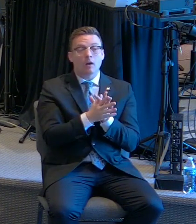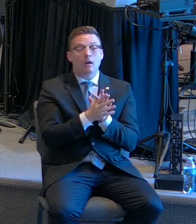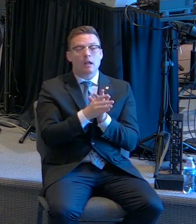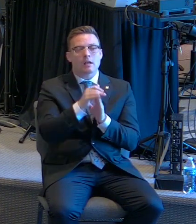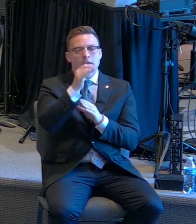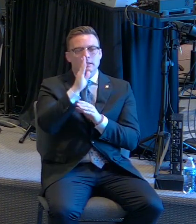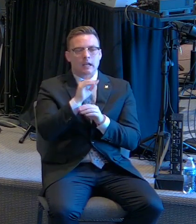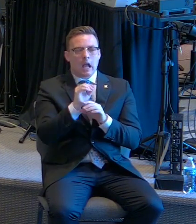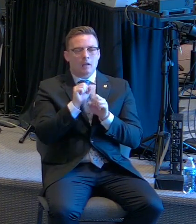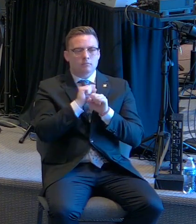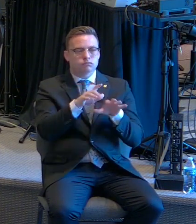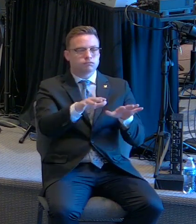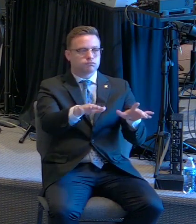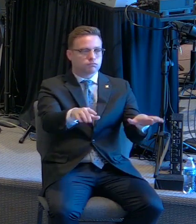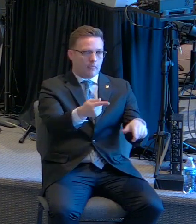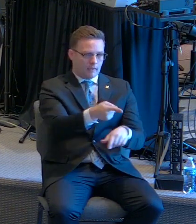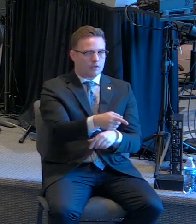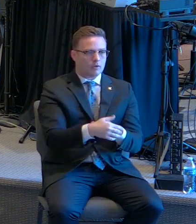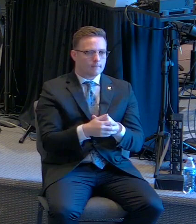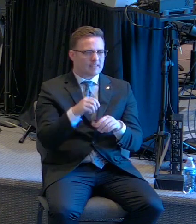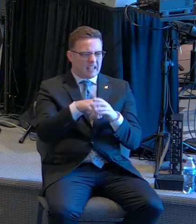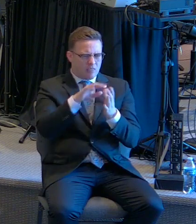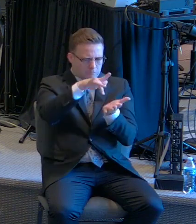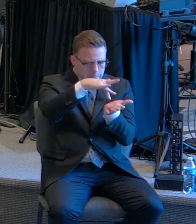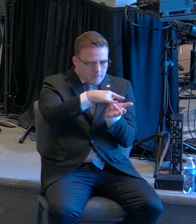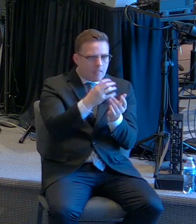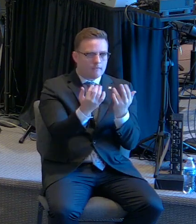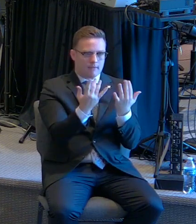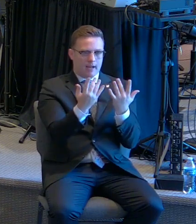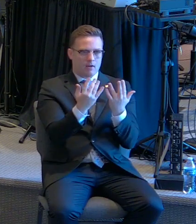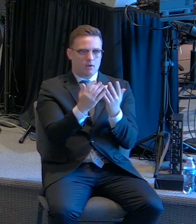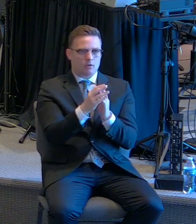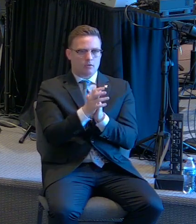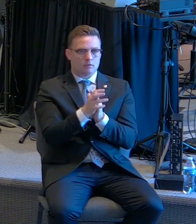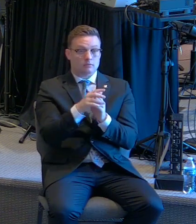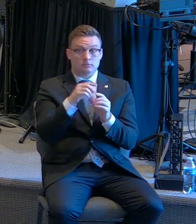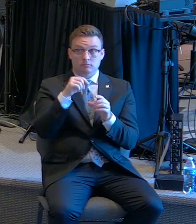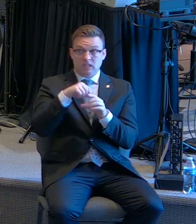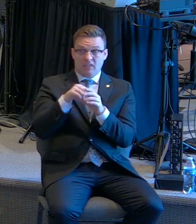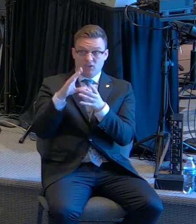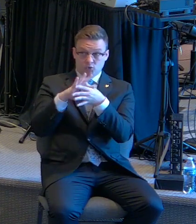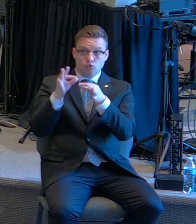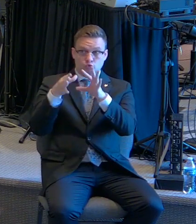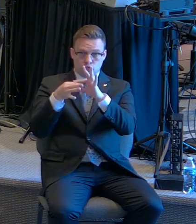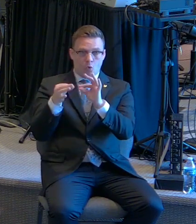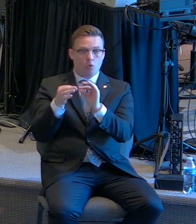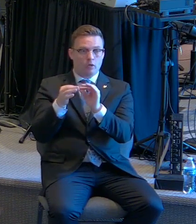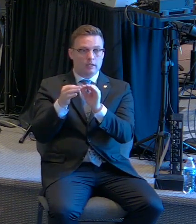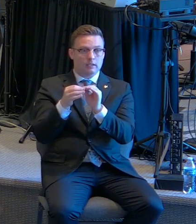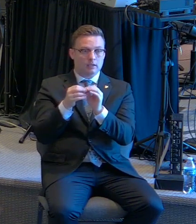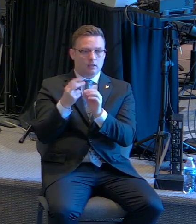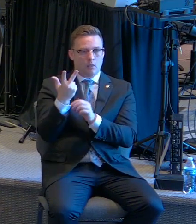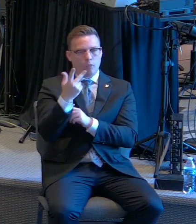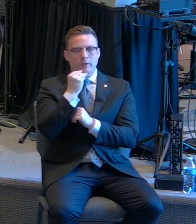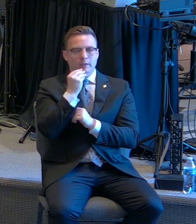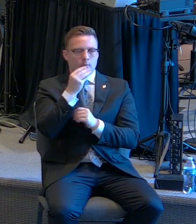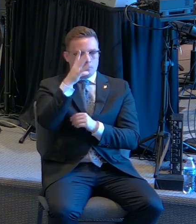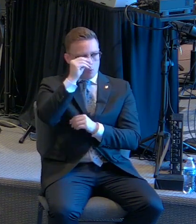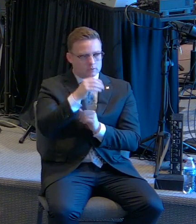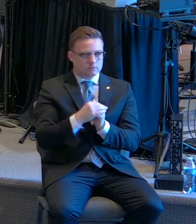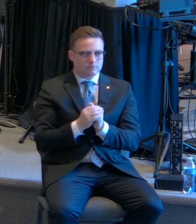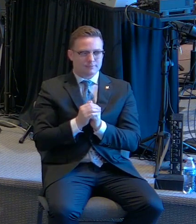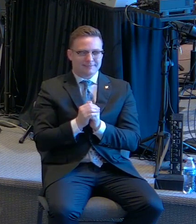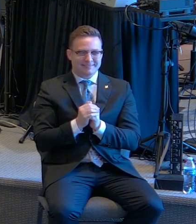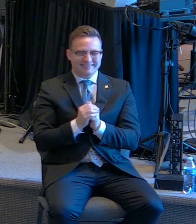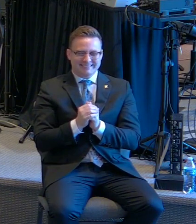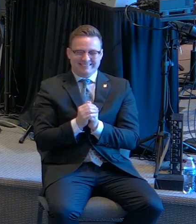God moves. In the midst of that fire, in that fiery furnace that he threw Shadrach, Meshach, and Abednego in,